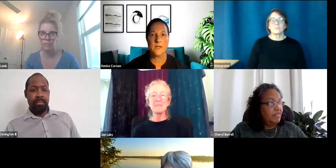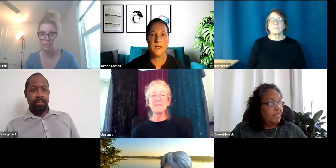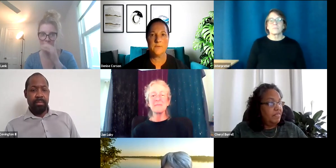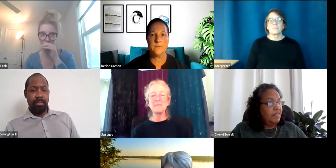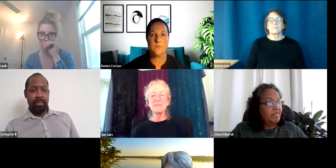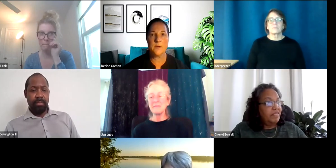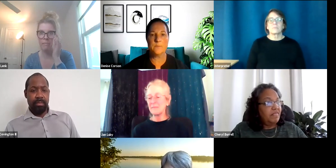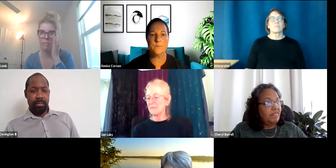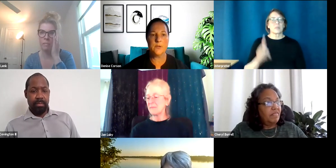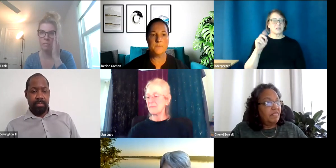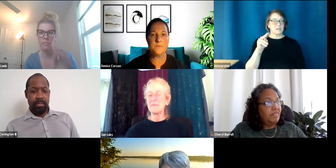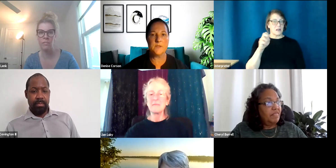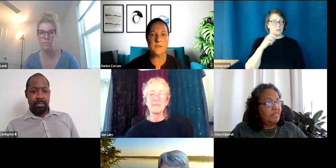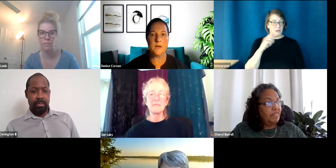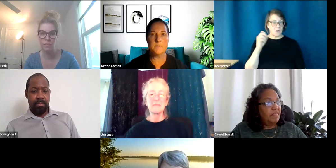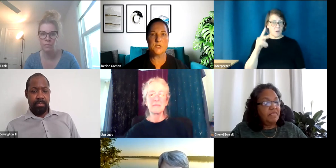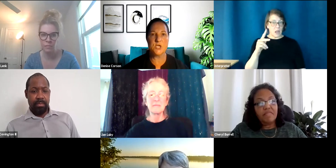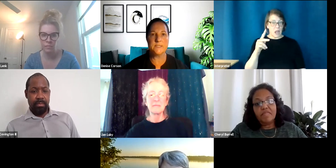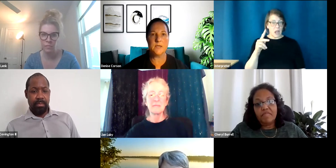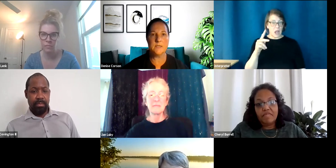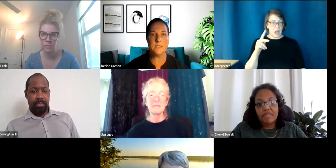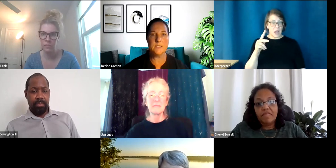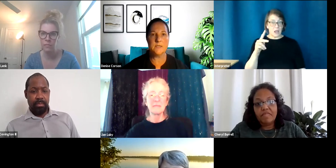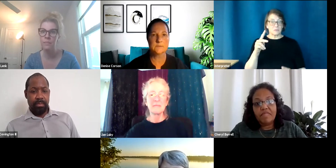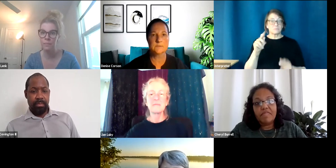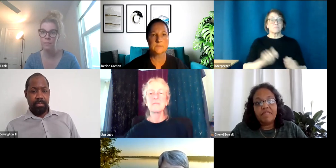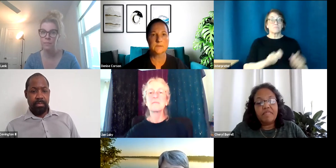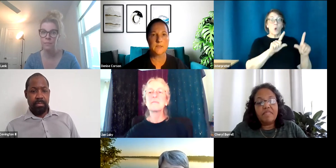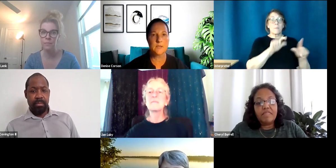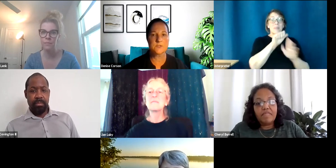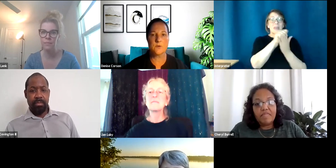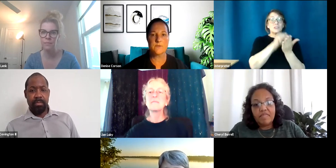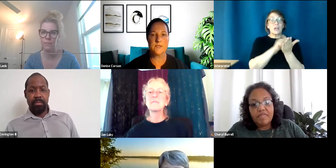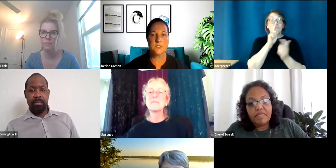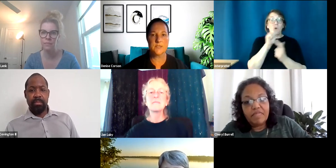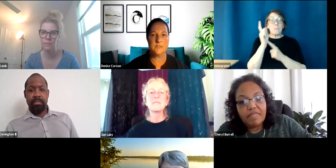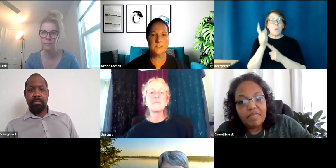Okay, if we want to put up the agenda. I'll just go over the agenda.